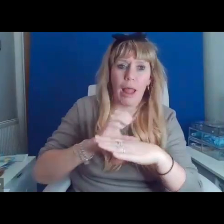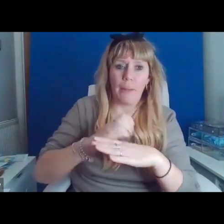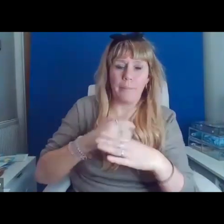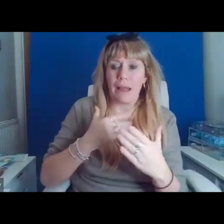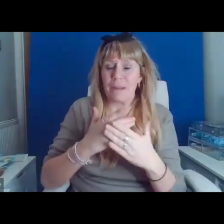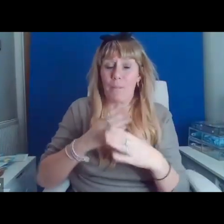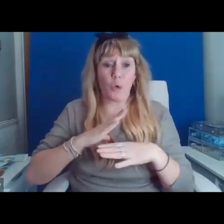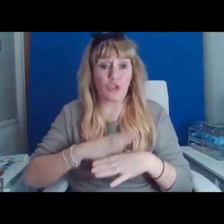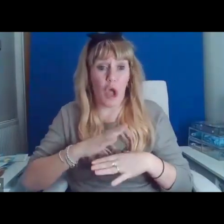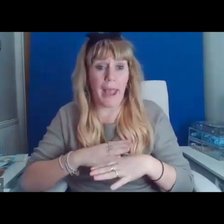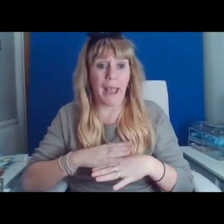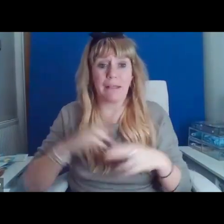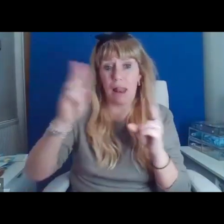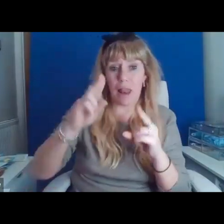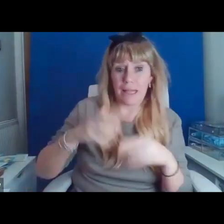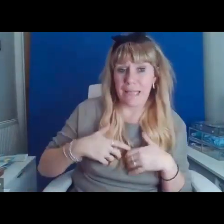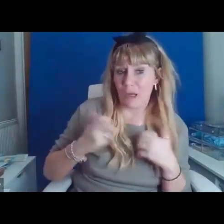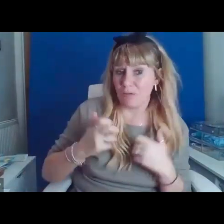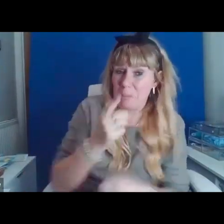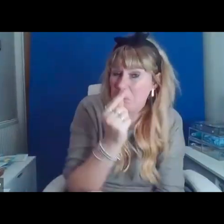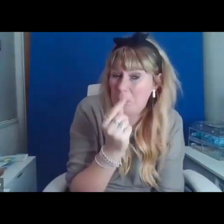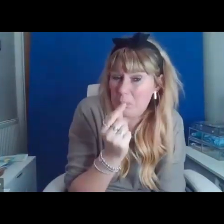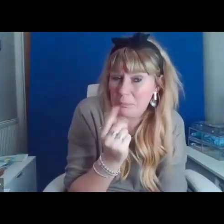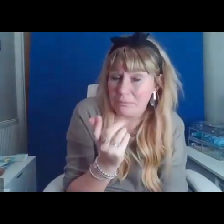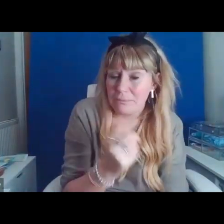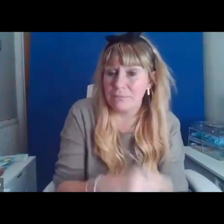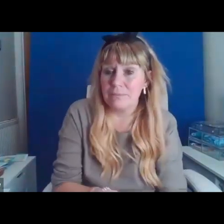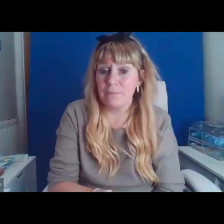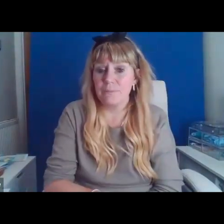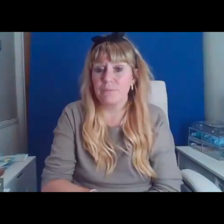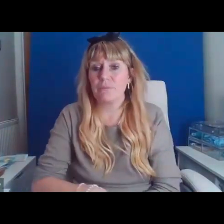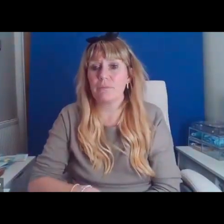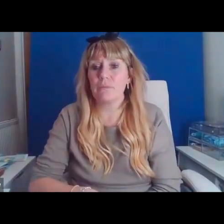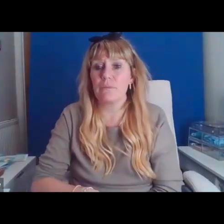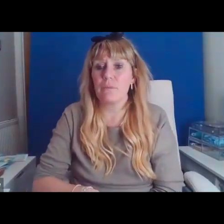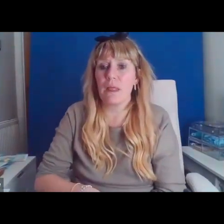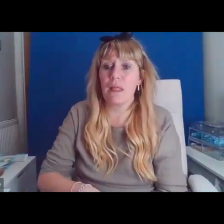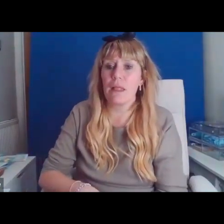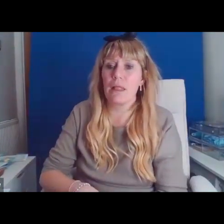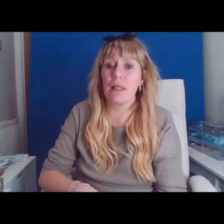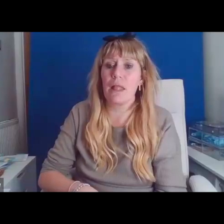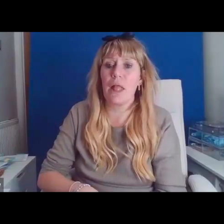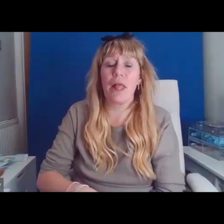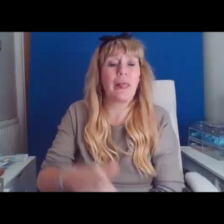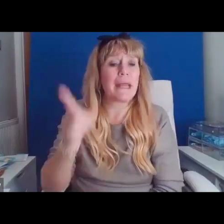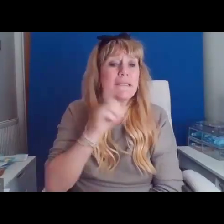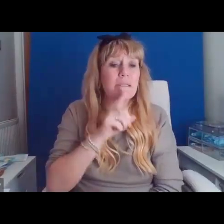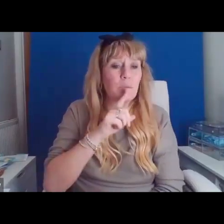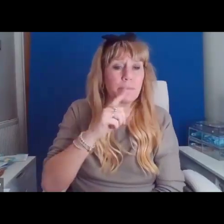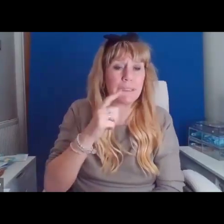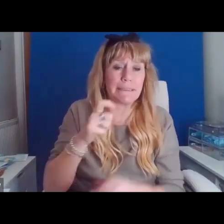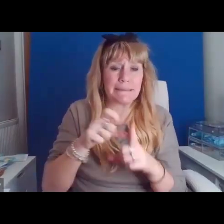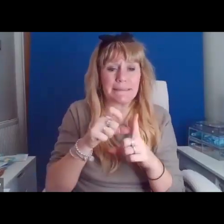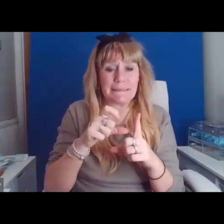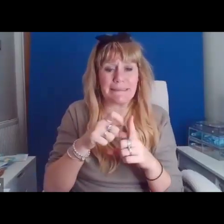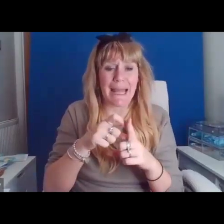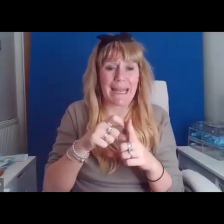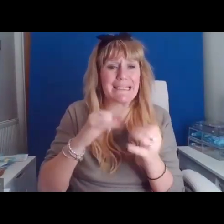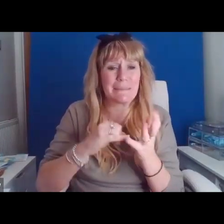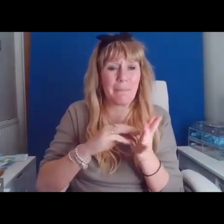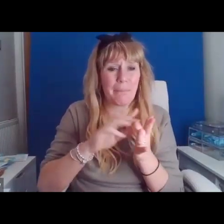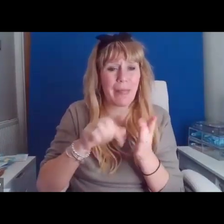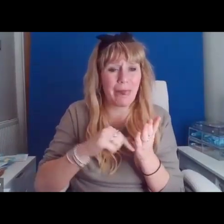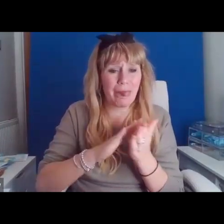This next one is after Danez Smith. Danez Smith has a wonderful poem called Litany with Blood all over about